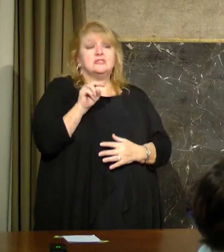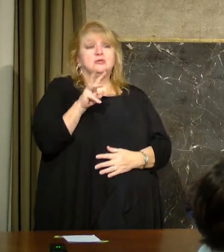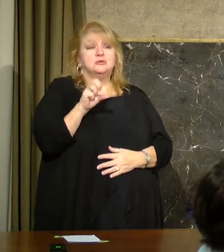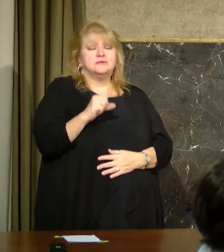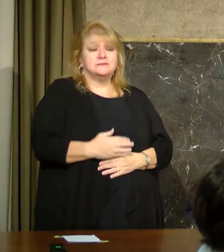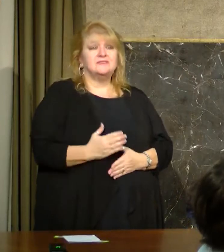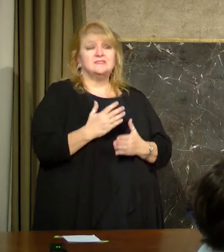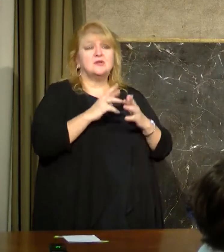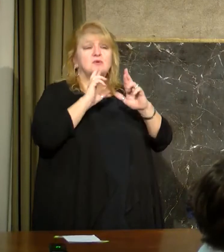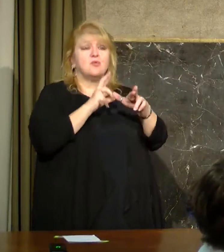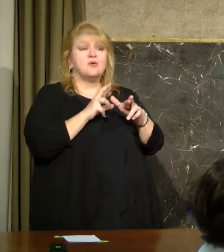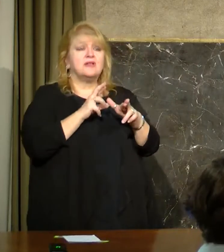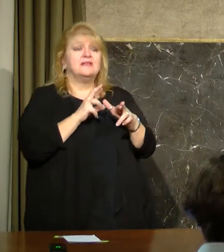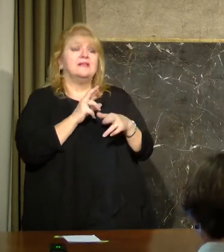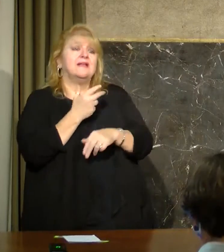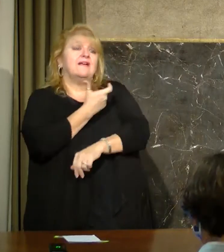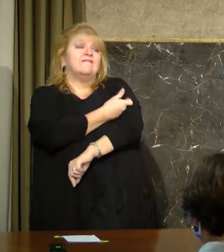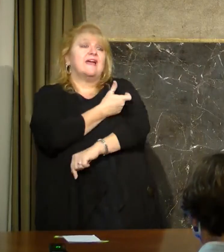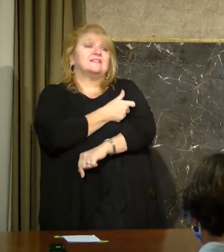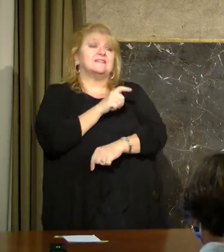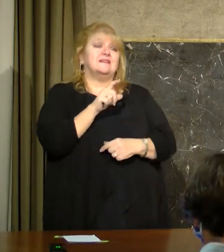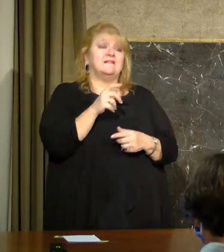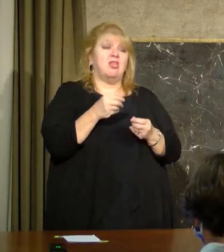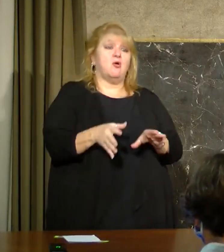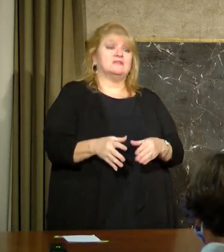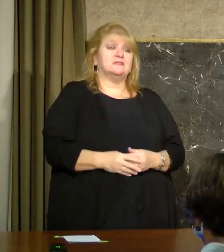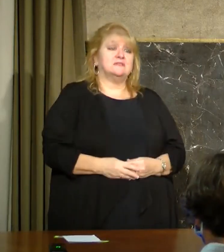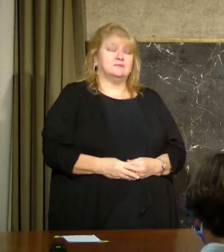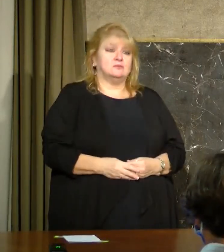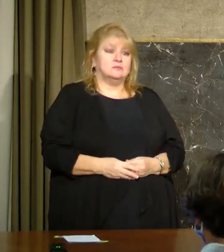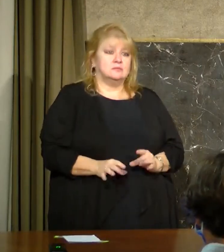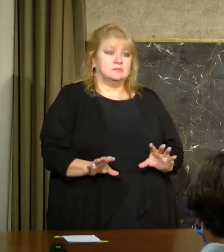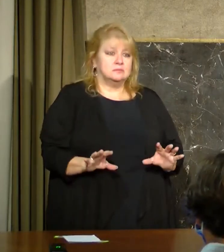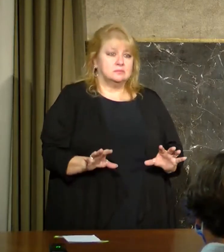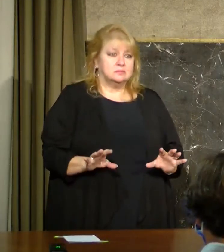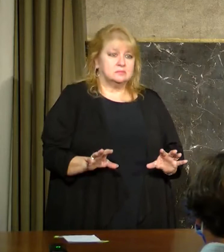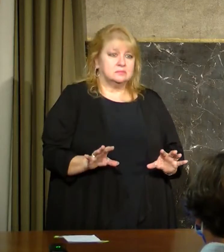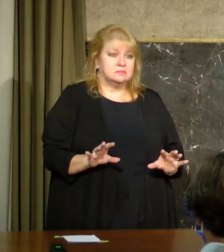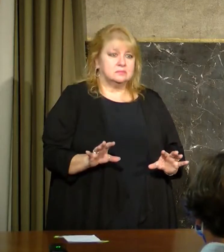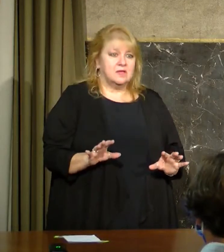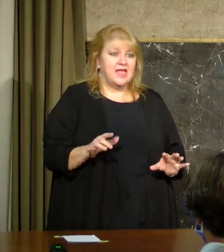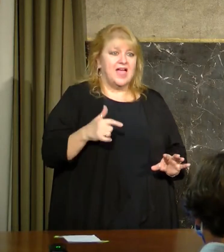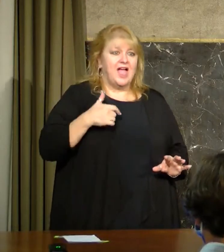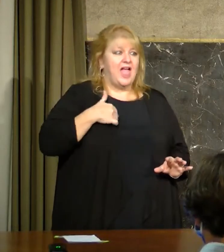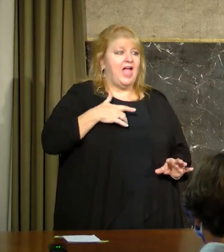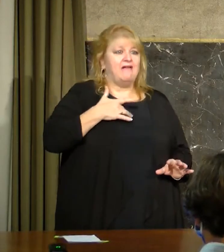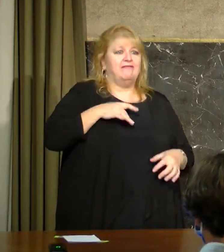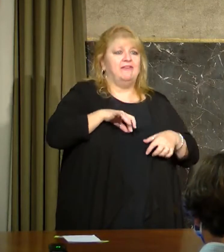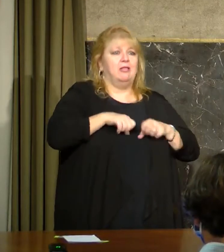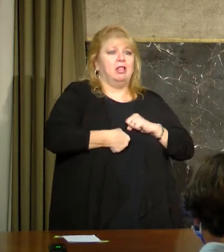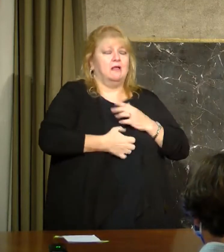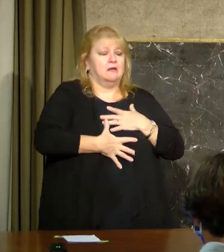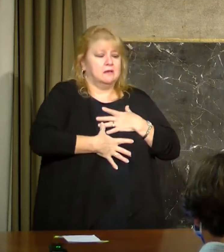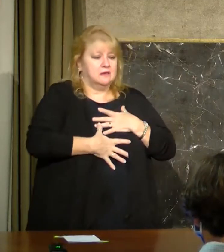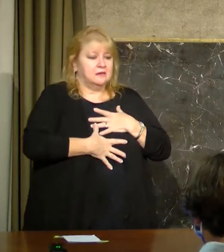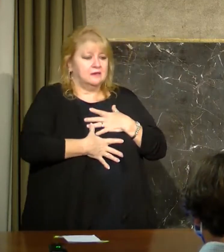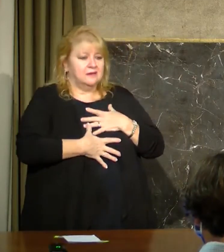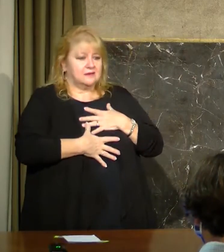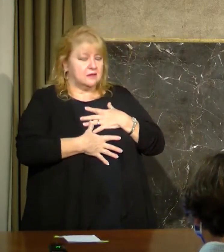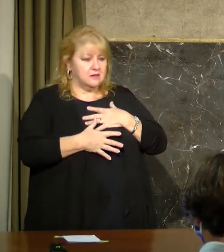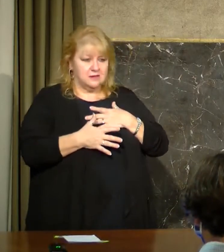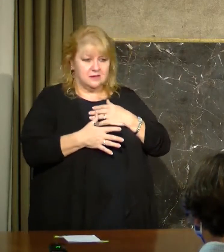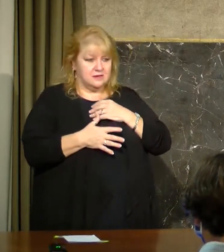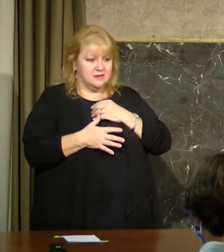this past week of vaccine loss. And I'll tell you, it's a little bit of me dies every time that we hear about a dose